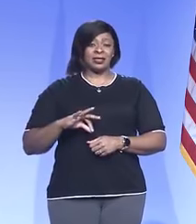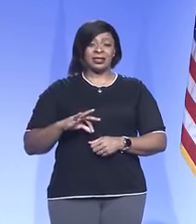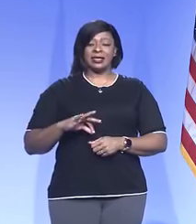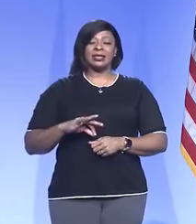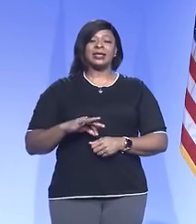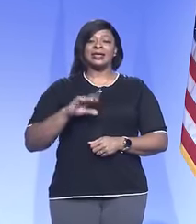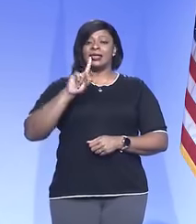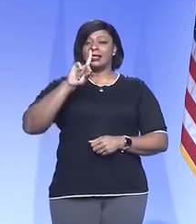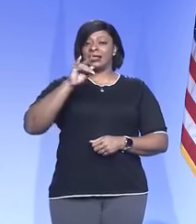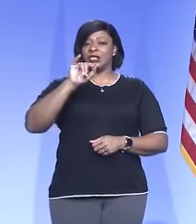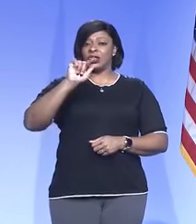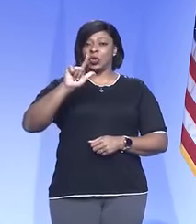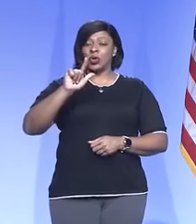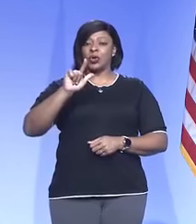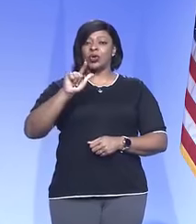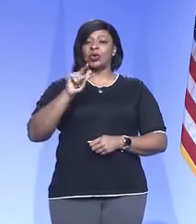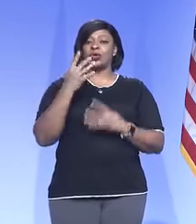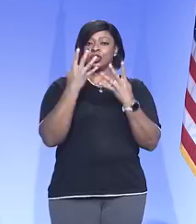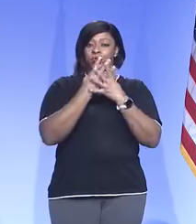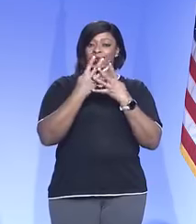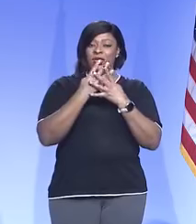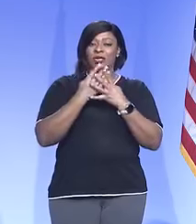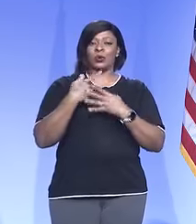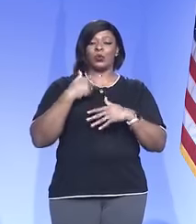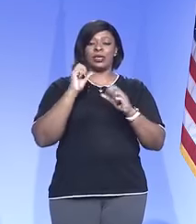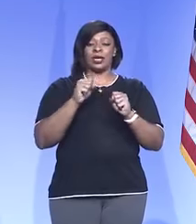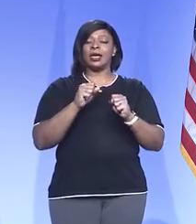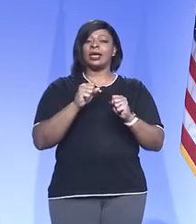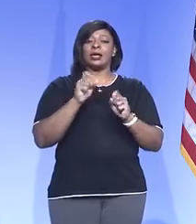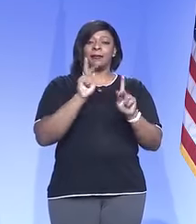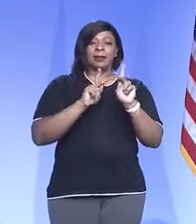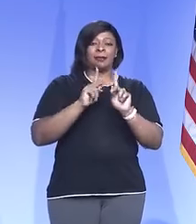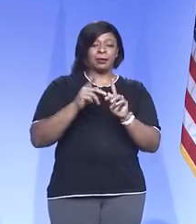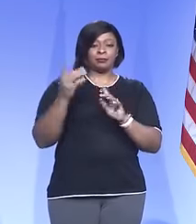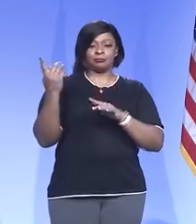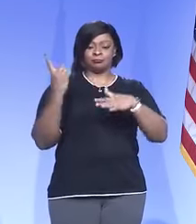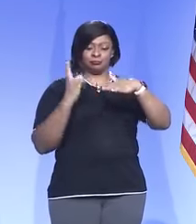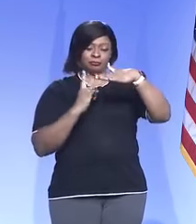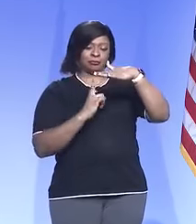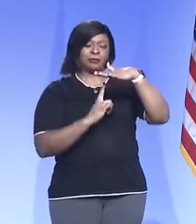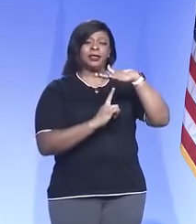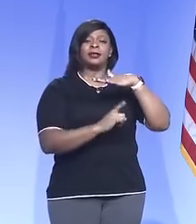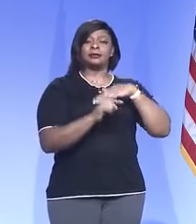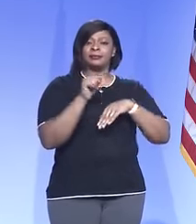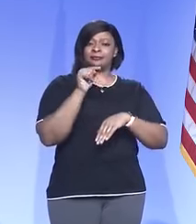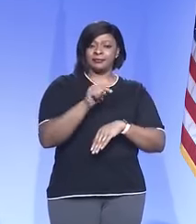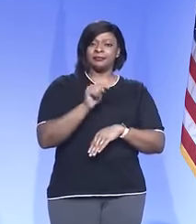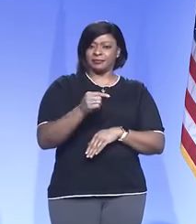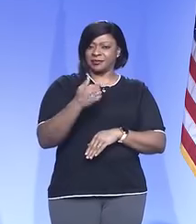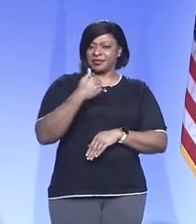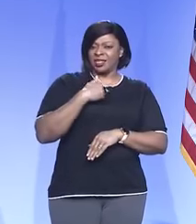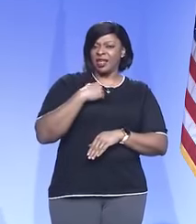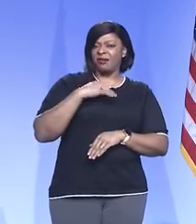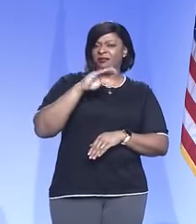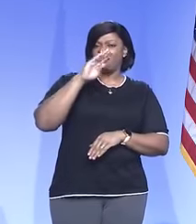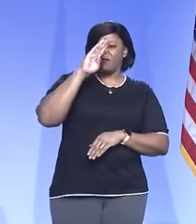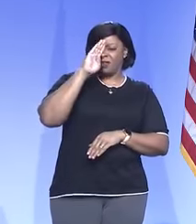the digital screening is that we have been able to redirect people that do present signs and symptoms.